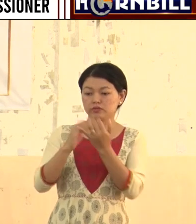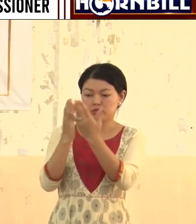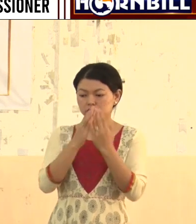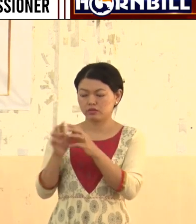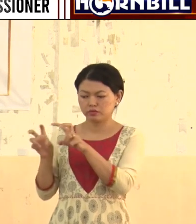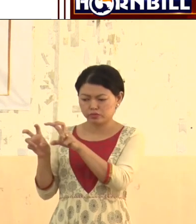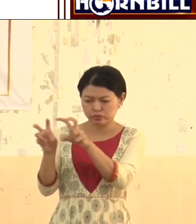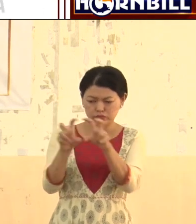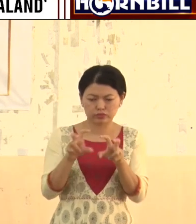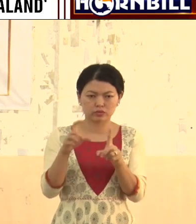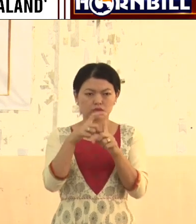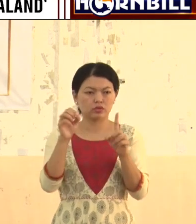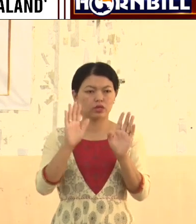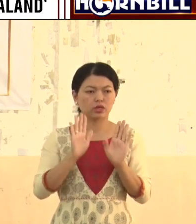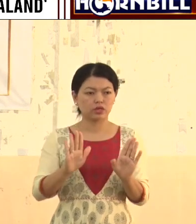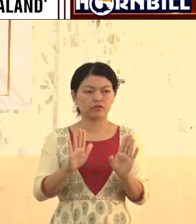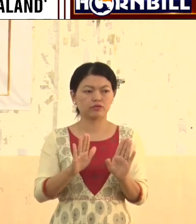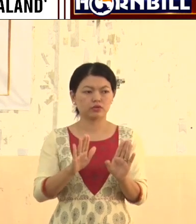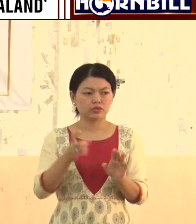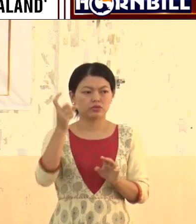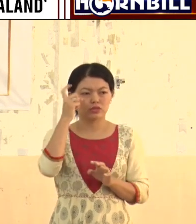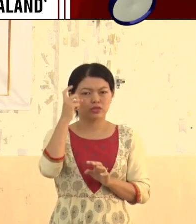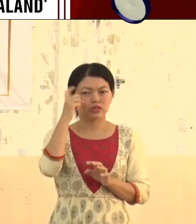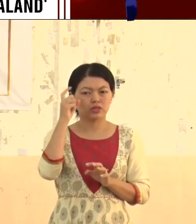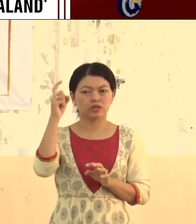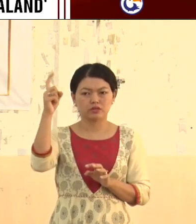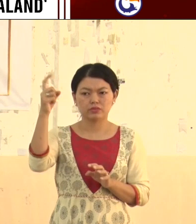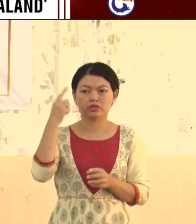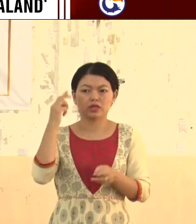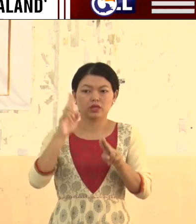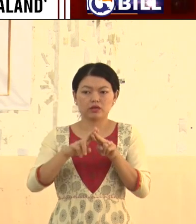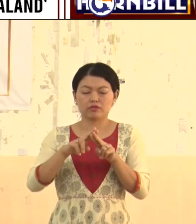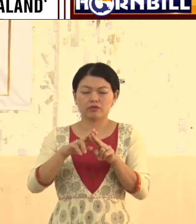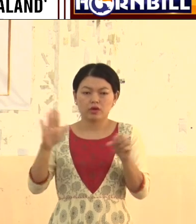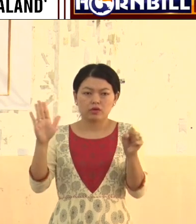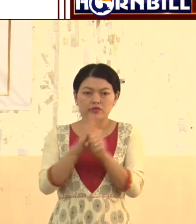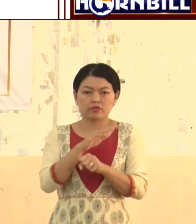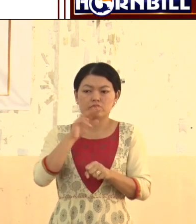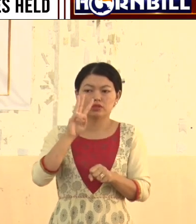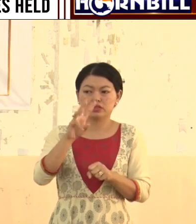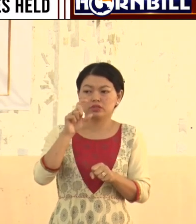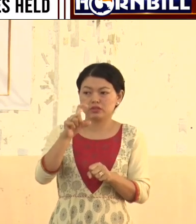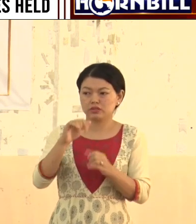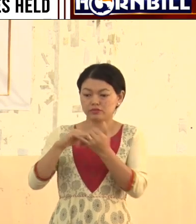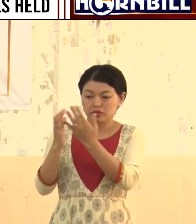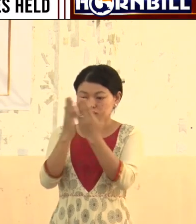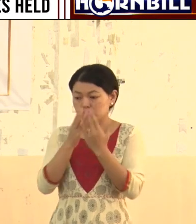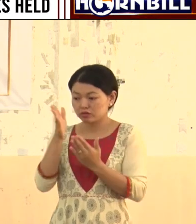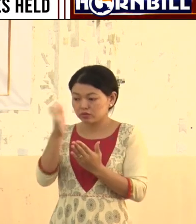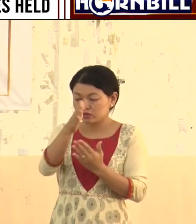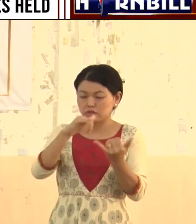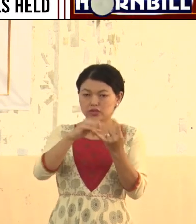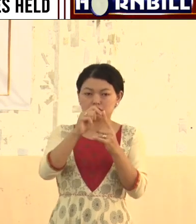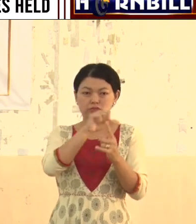37 schools, every school has children with disabilities. If every school has admitted children with disabilities, one